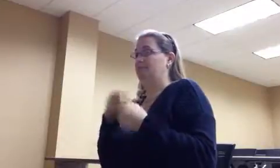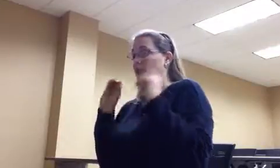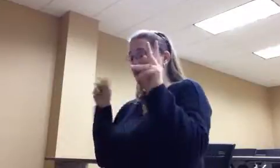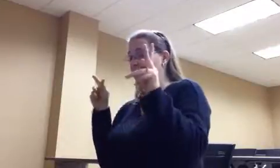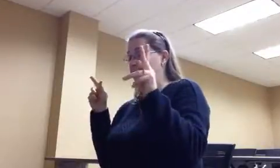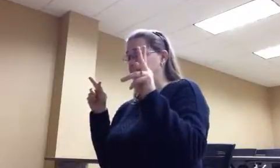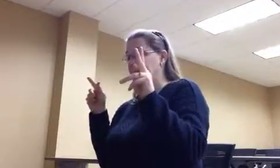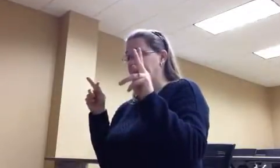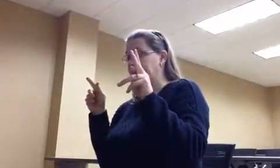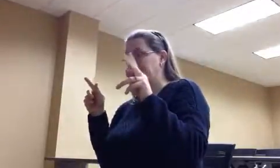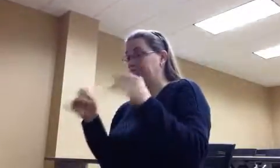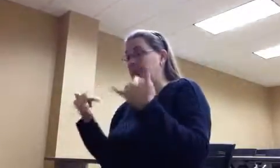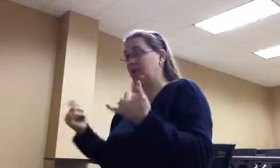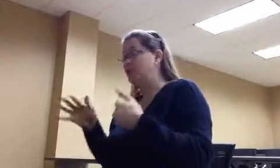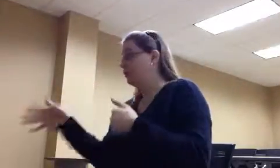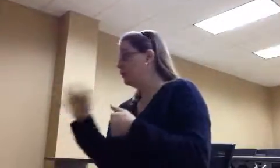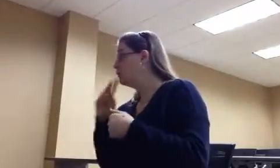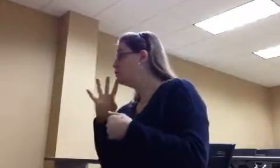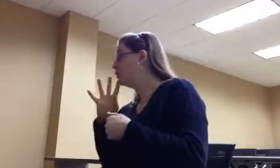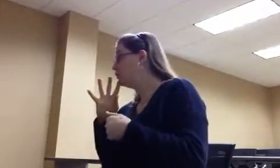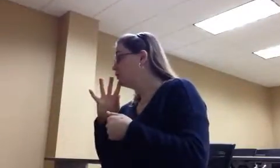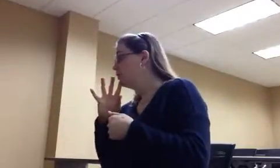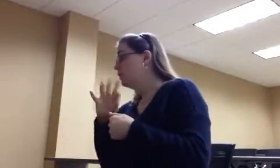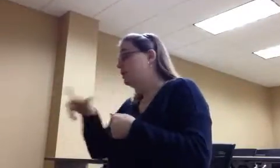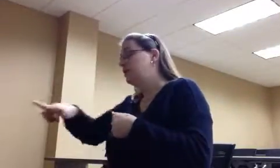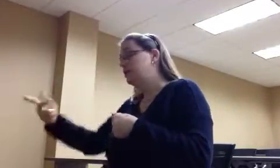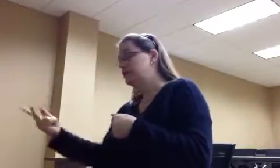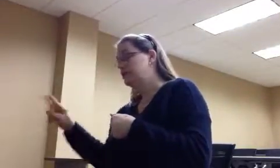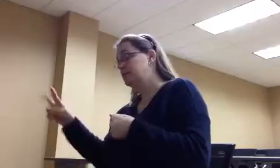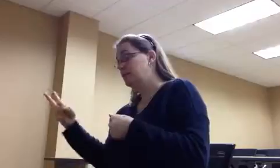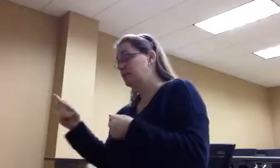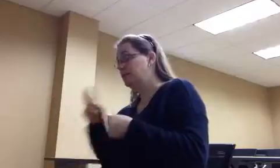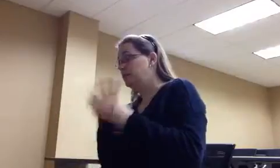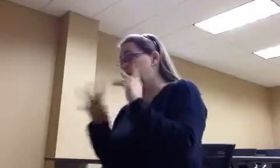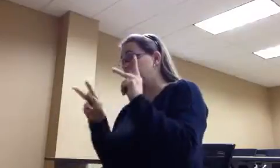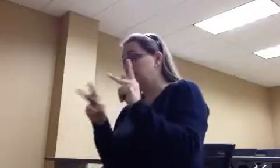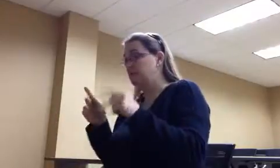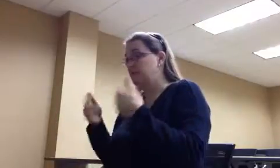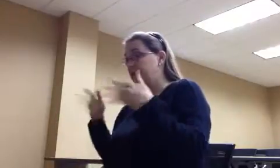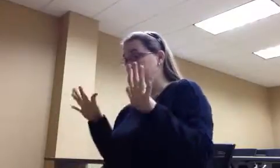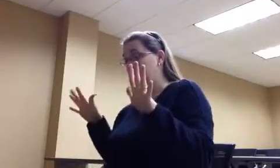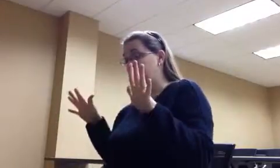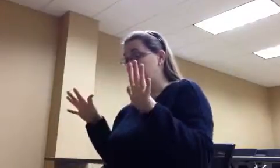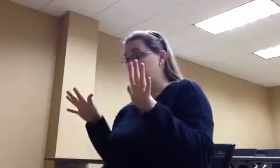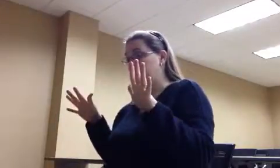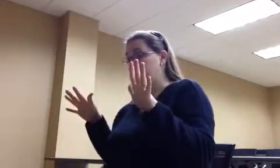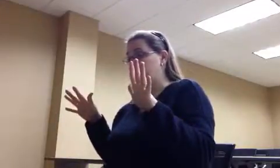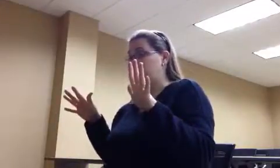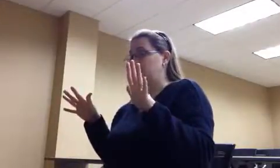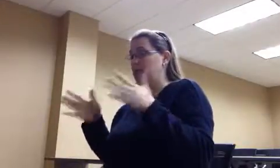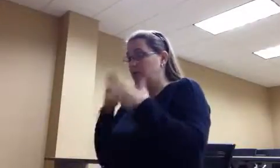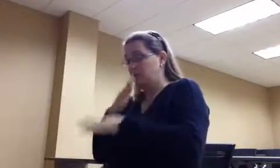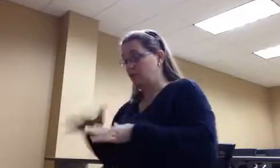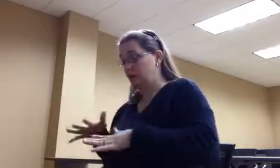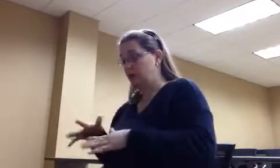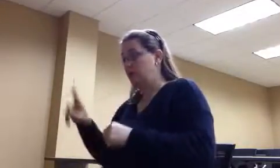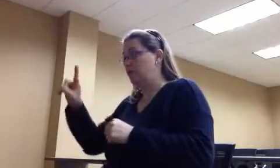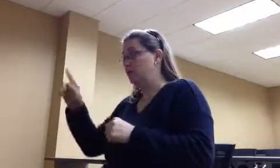So you're going to talk, and then the second person, when they're done, they go. And then I'm going to clap it quiet. Ready? First person, go.